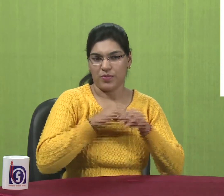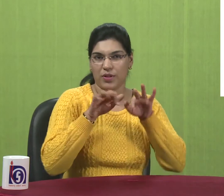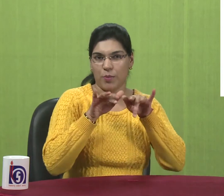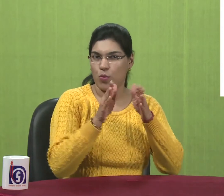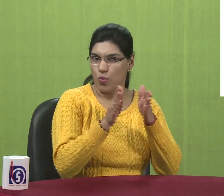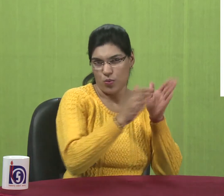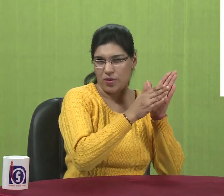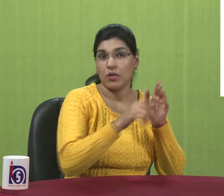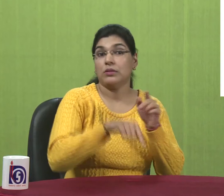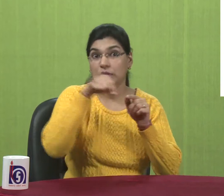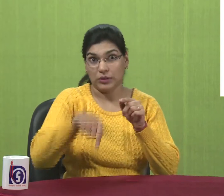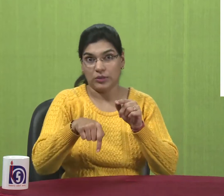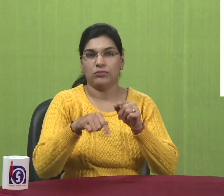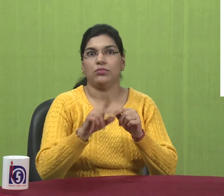How do we go to. My documents.